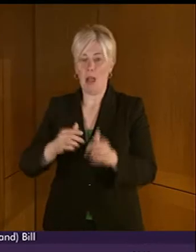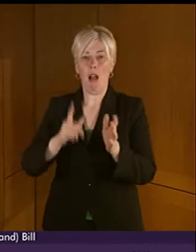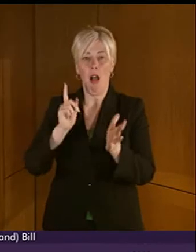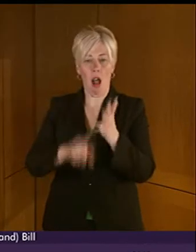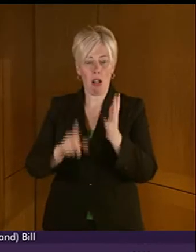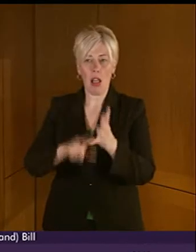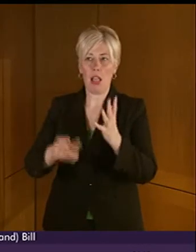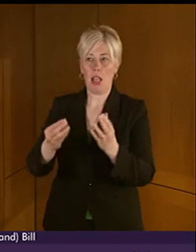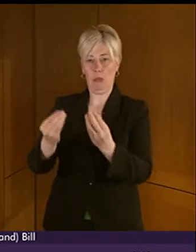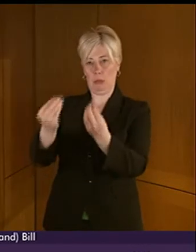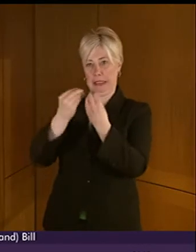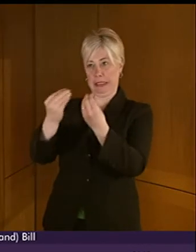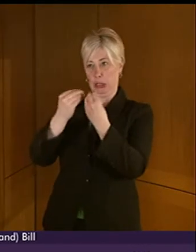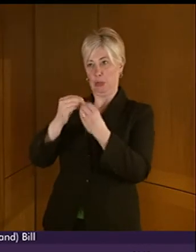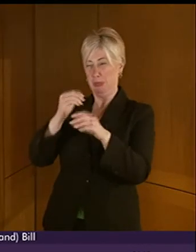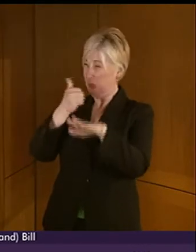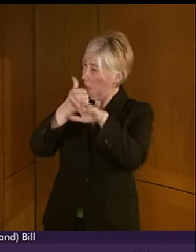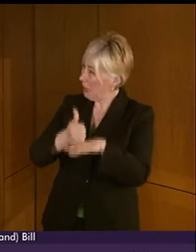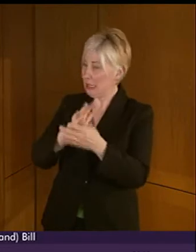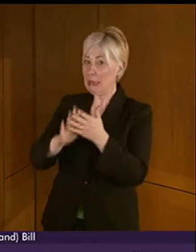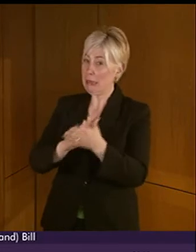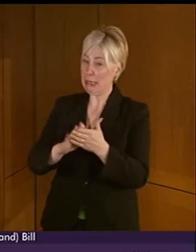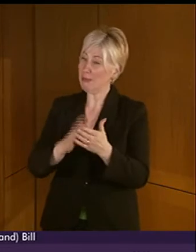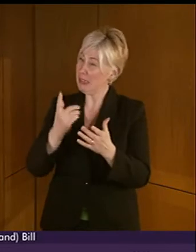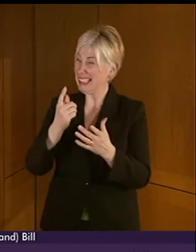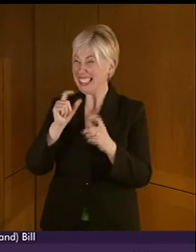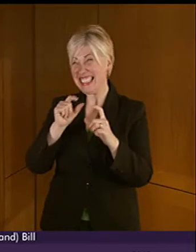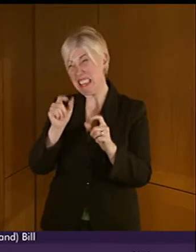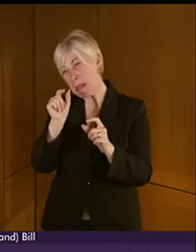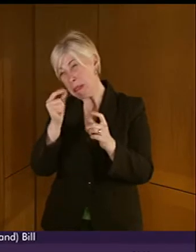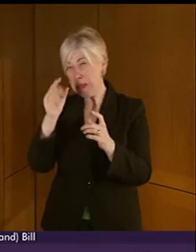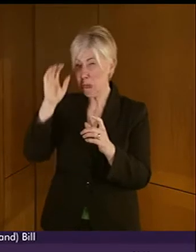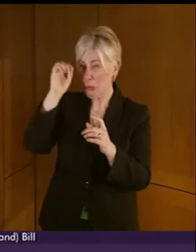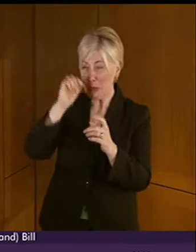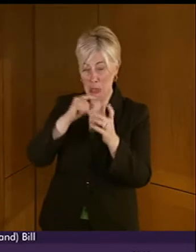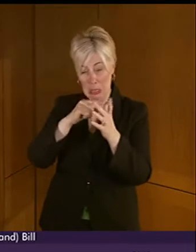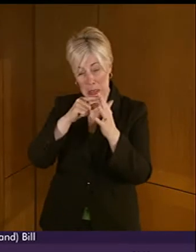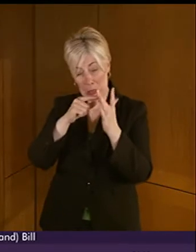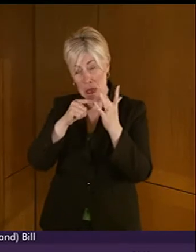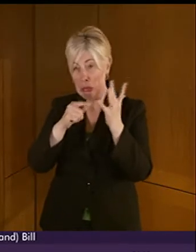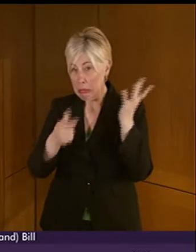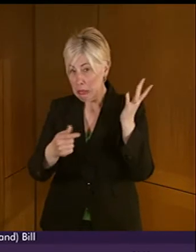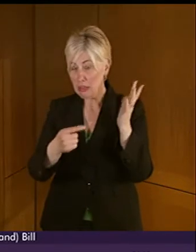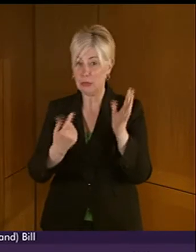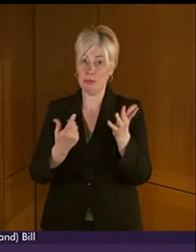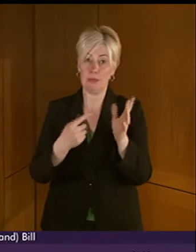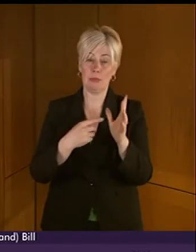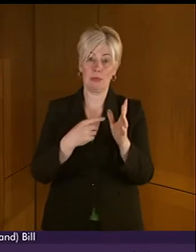basic sign language, which I can still remember. The fingers on our left hands, for example,